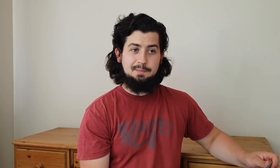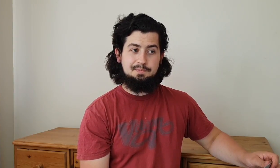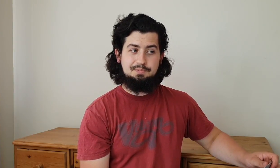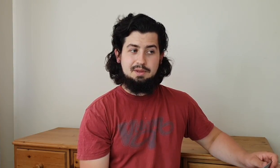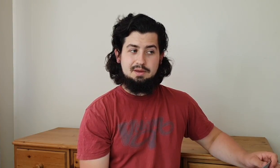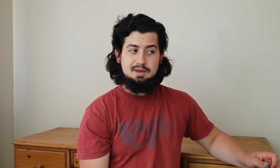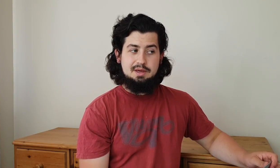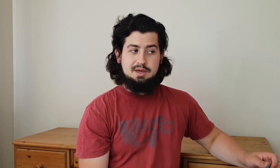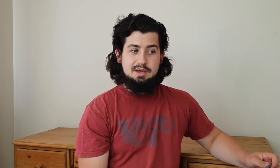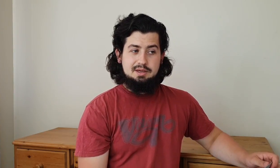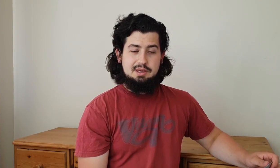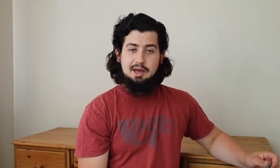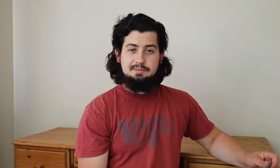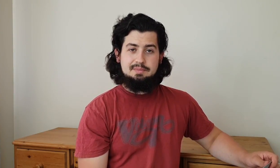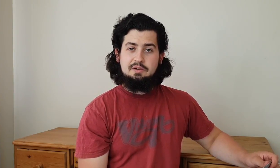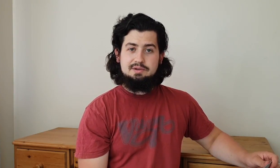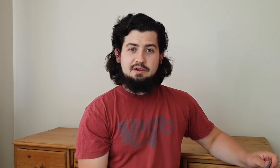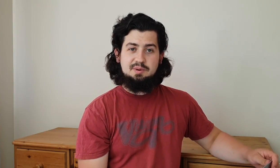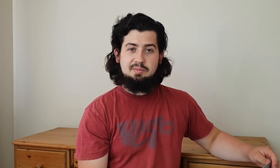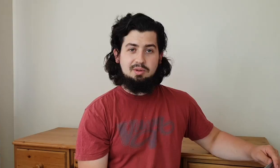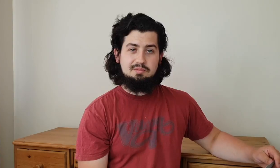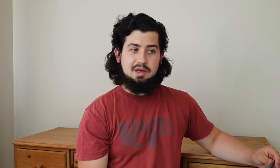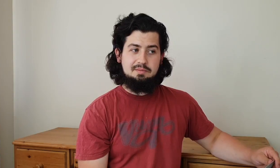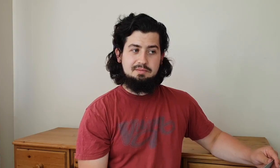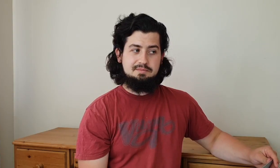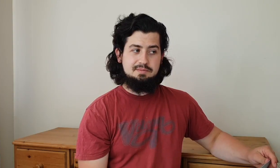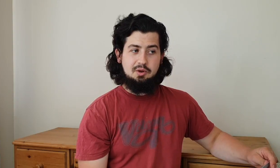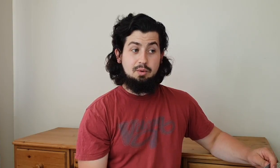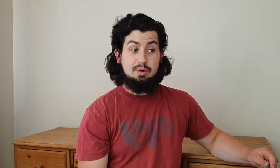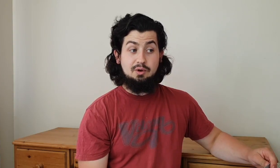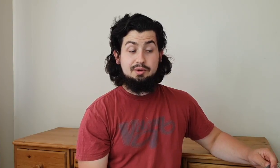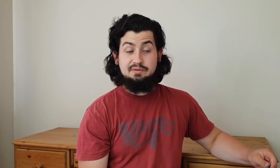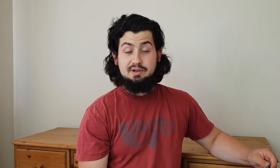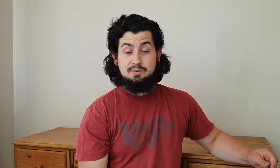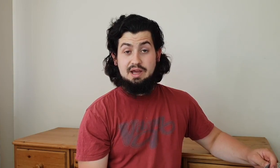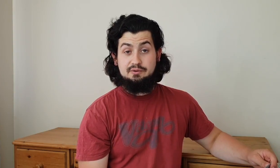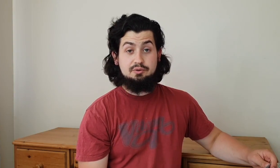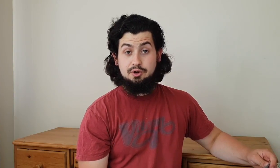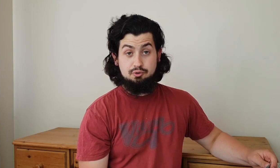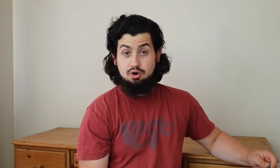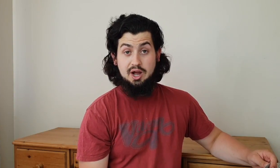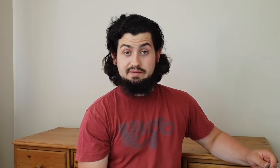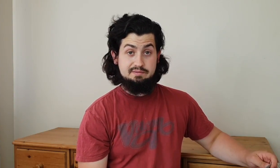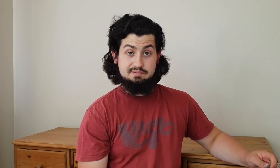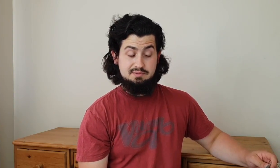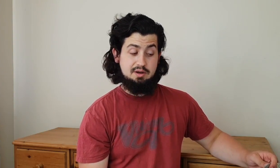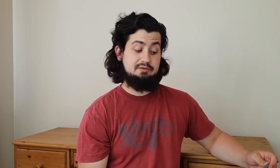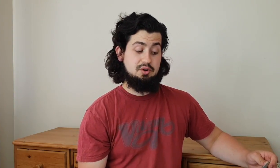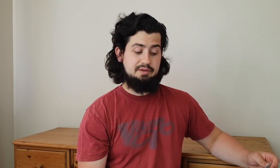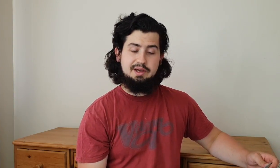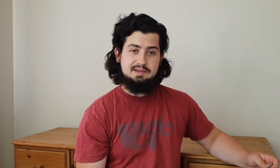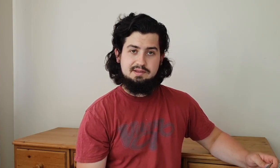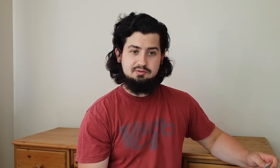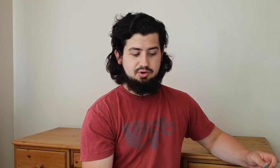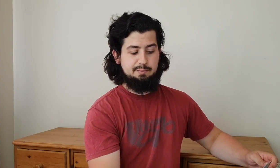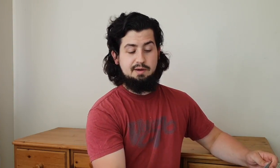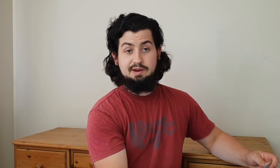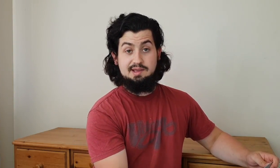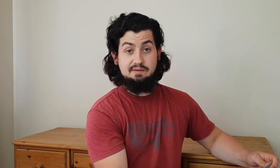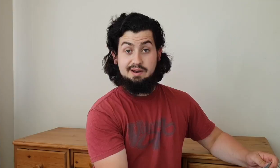yeah deaf people um you know we've got loads of friends who are deaf who drive and you know have a driving license and drive perfectly safely